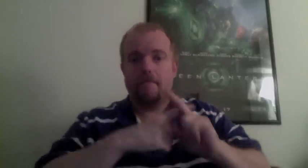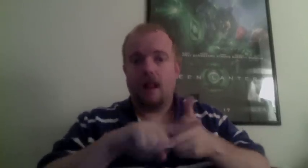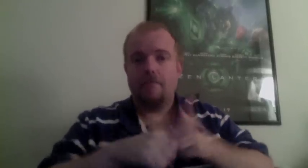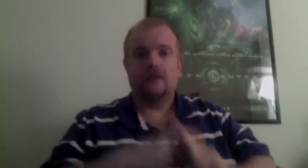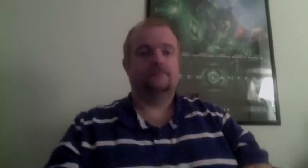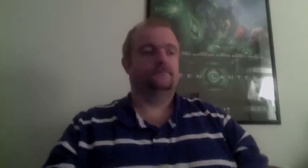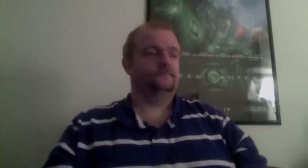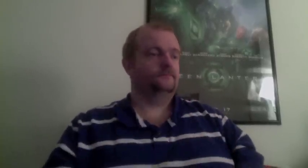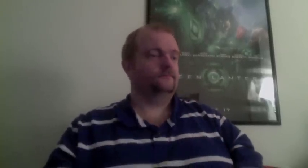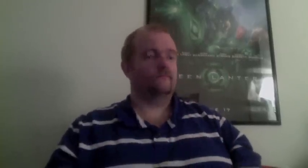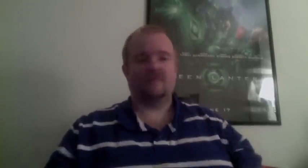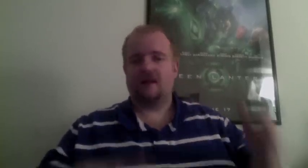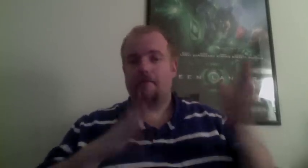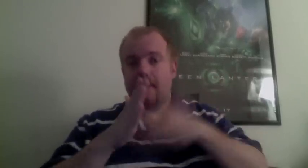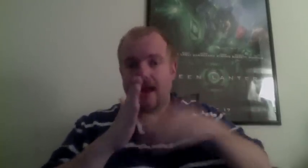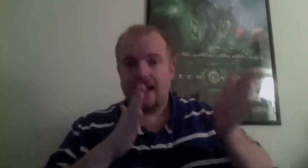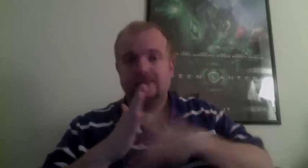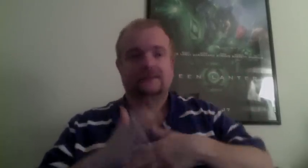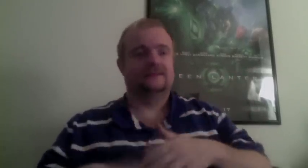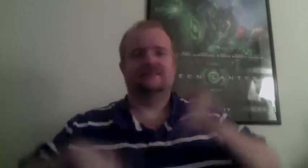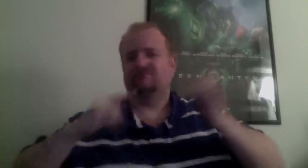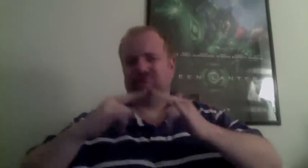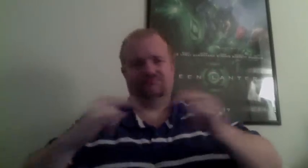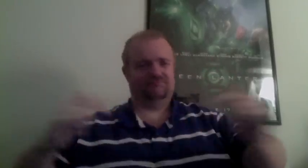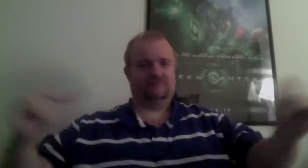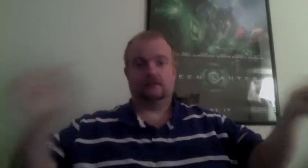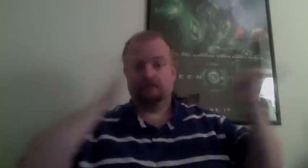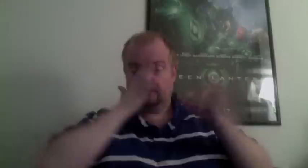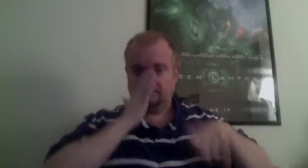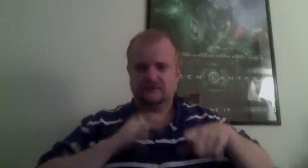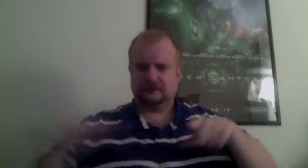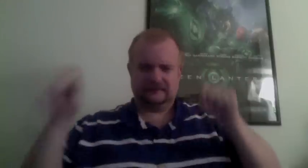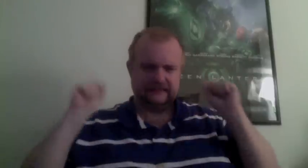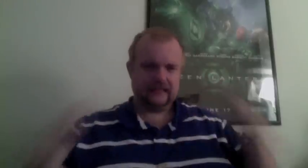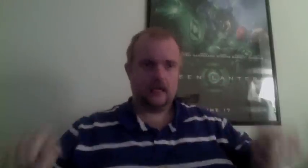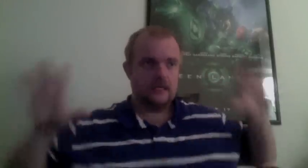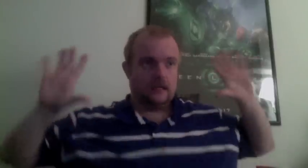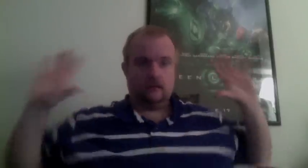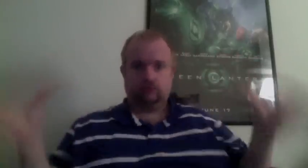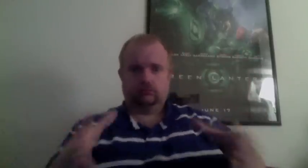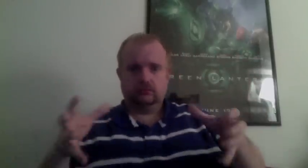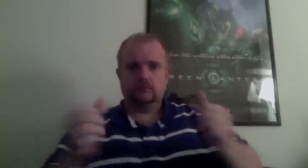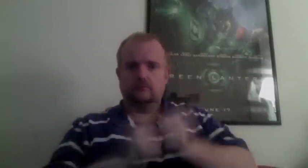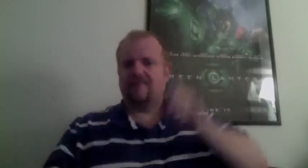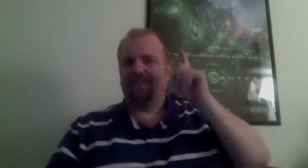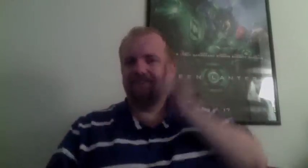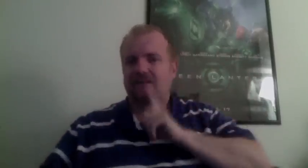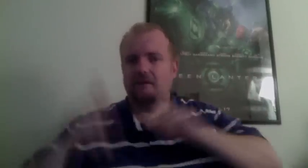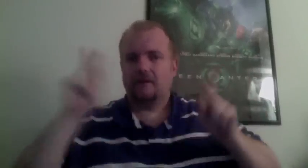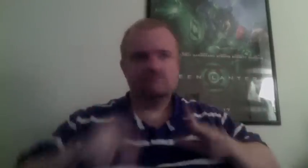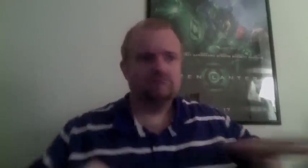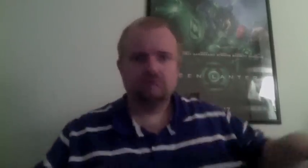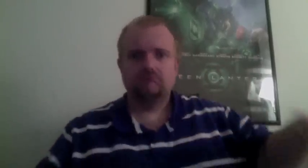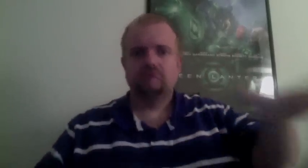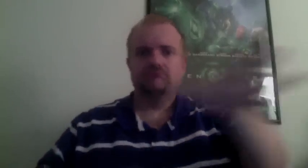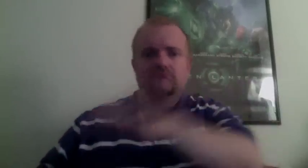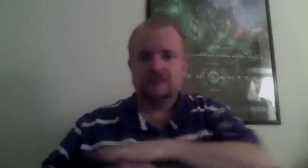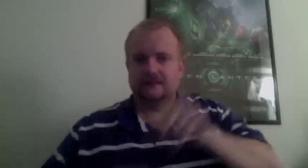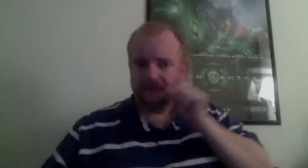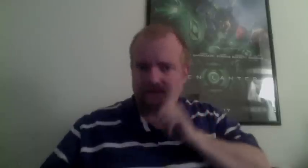the decks of their carriers. The dynamic feature of the F-35 is its ability to take off